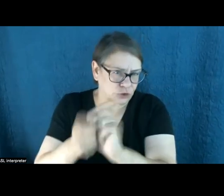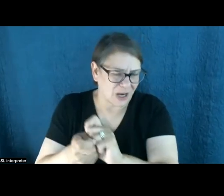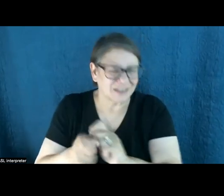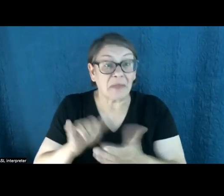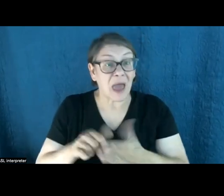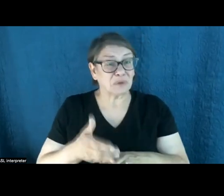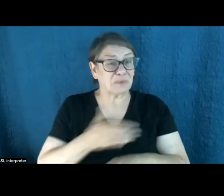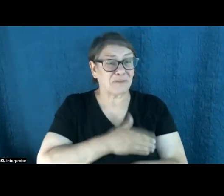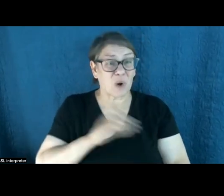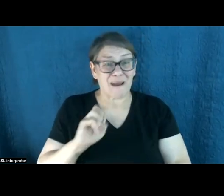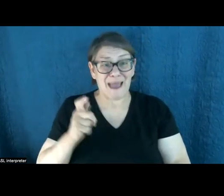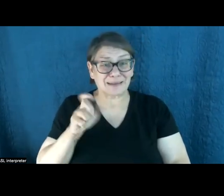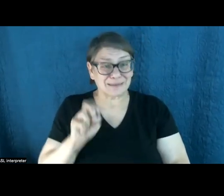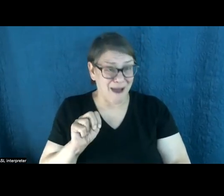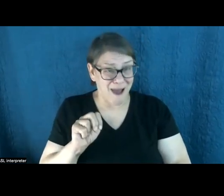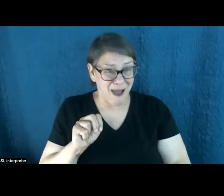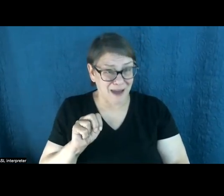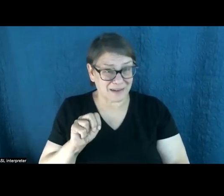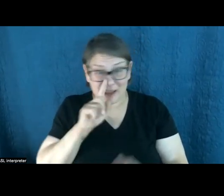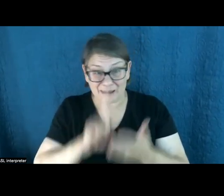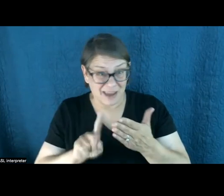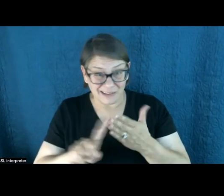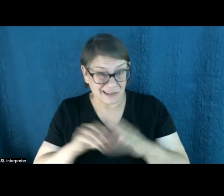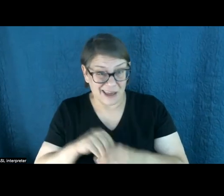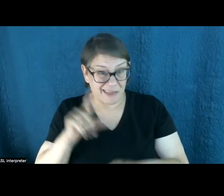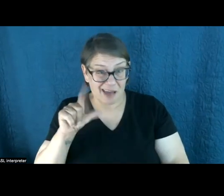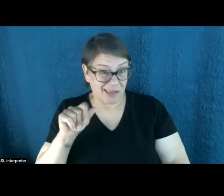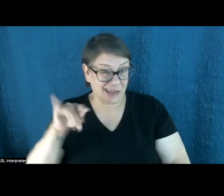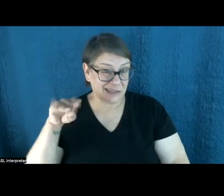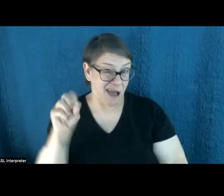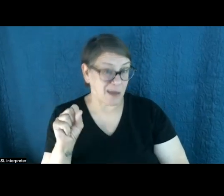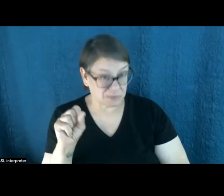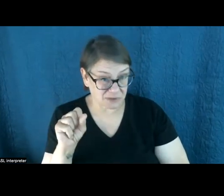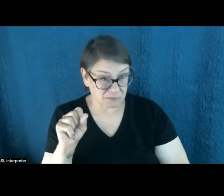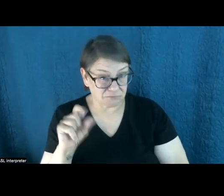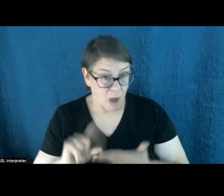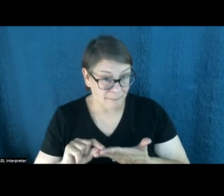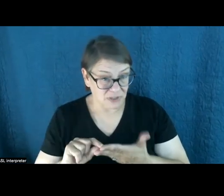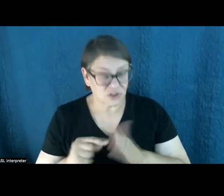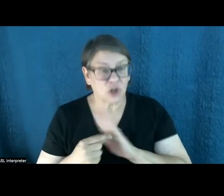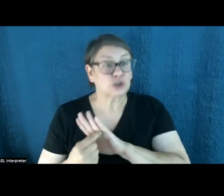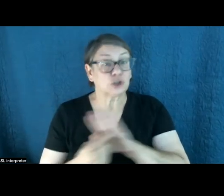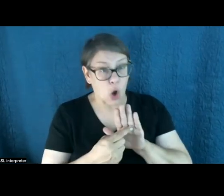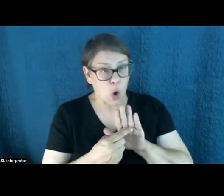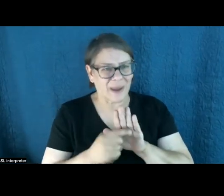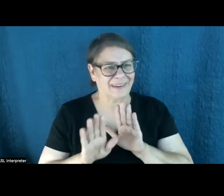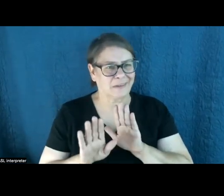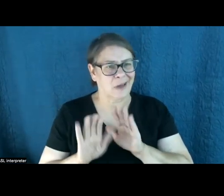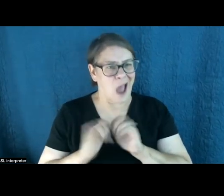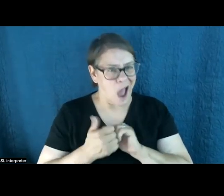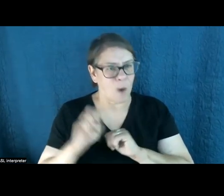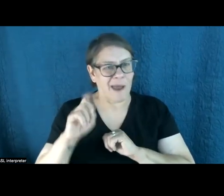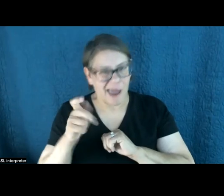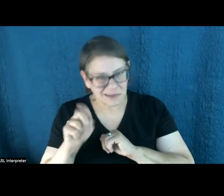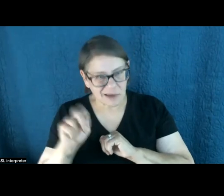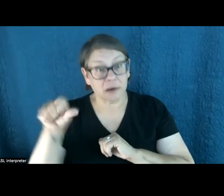investigations that LA Times and Inside Climate News published, basically exposing in great detail how Exxon and the other